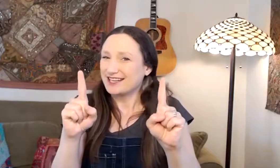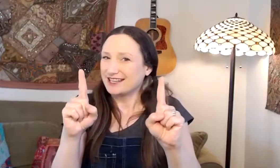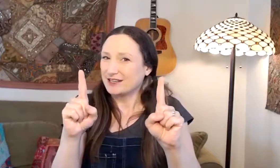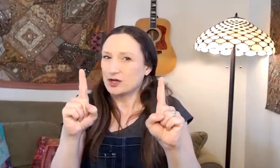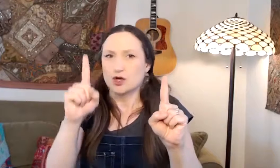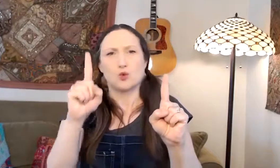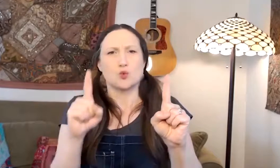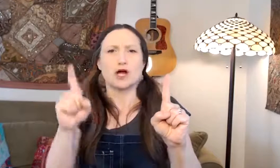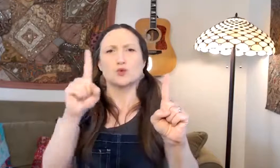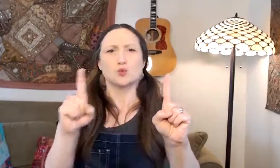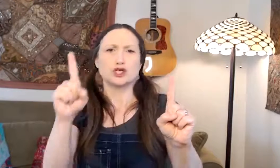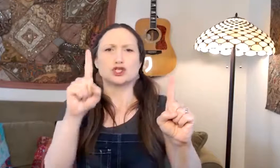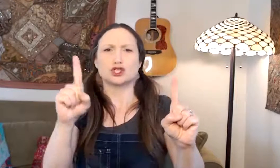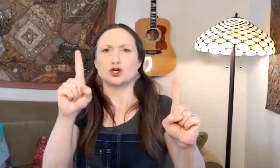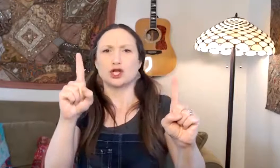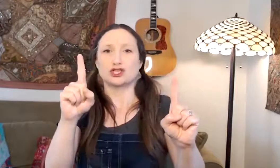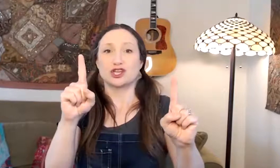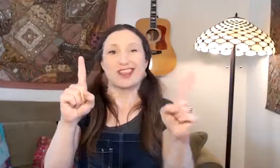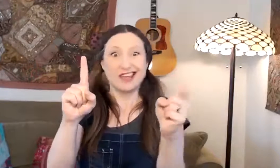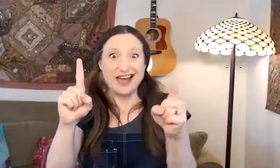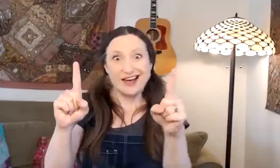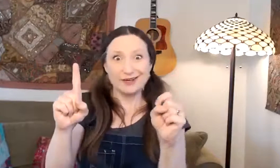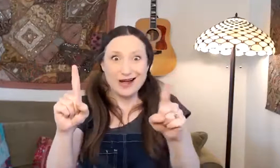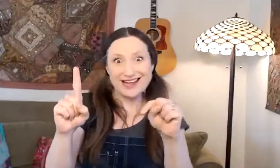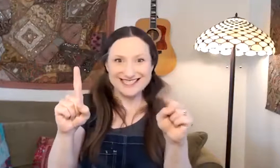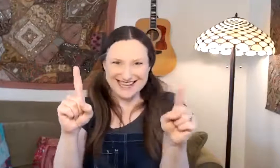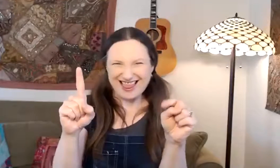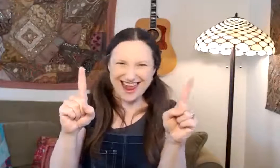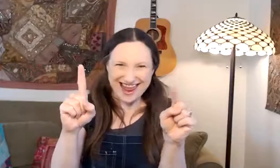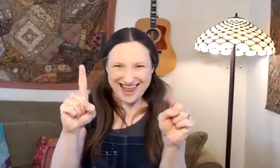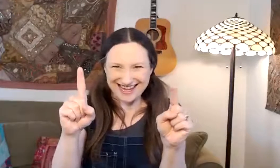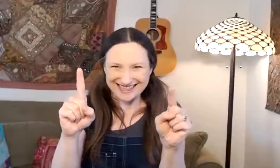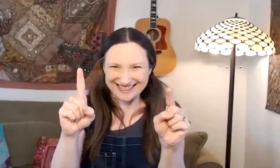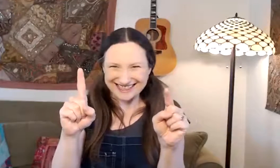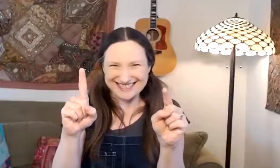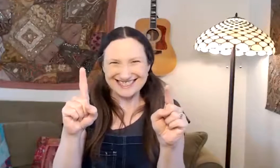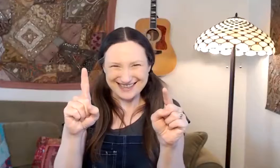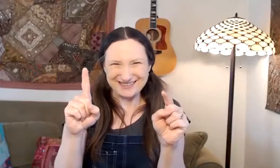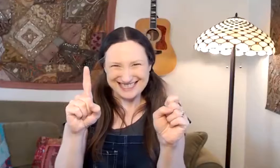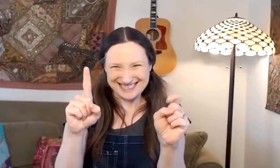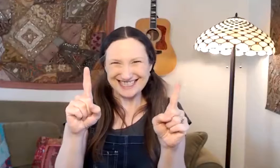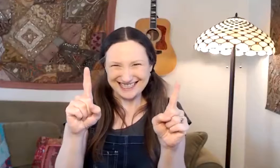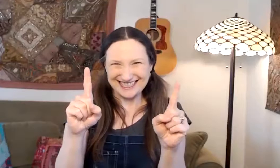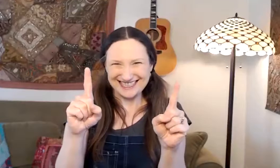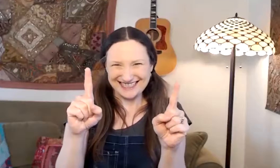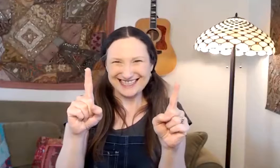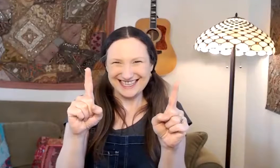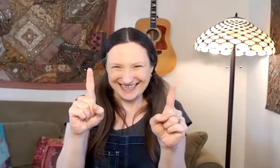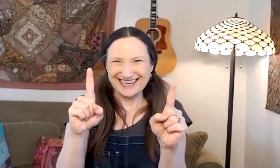lily. One was serious. One other was silly. Do you like being silly? Yeah.